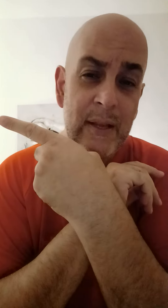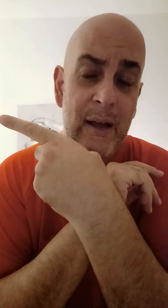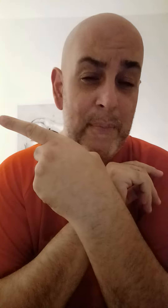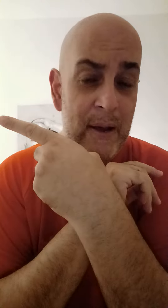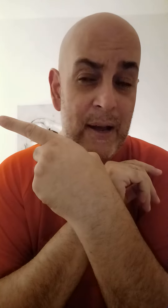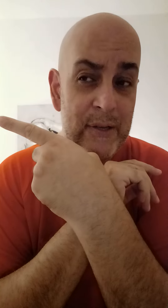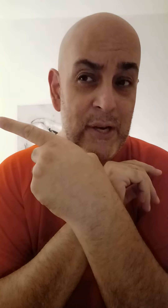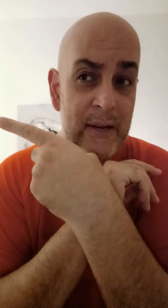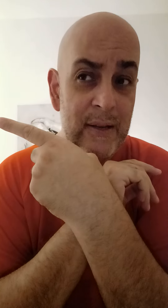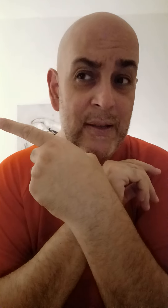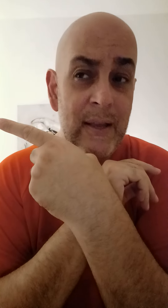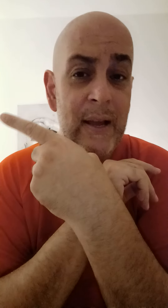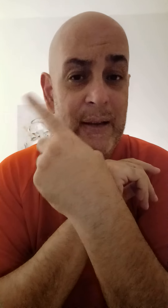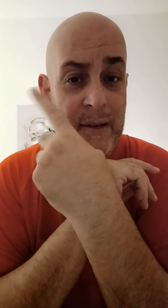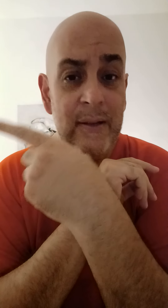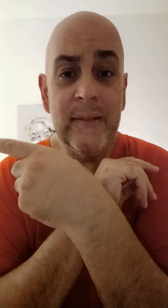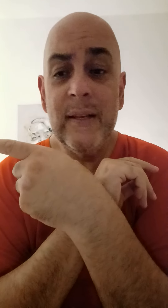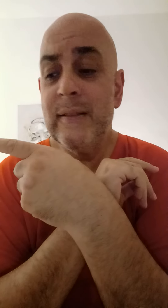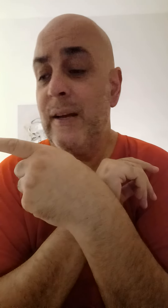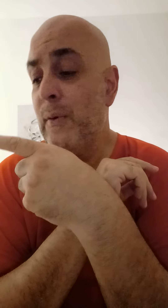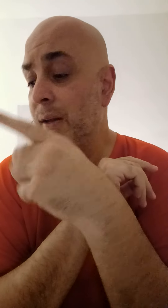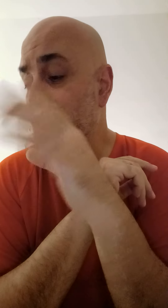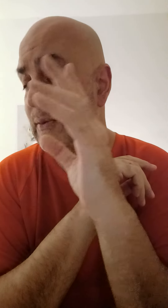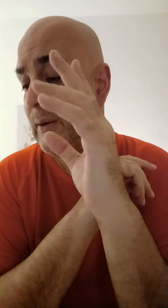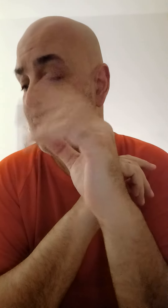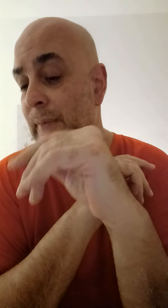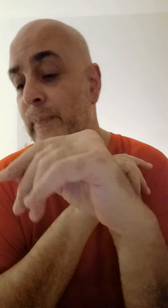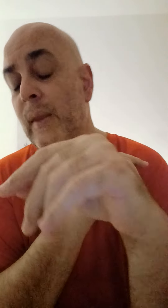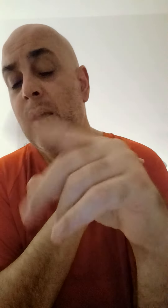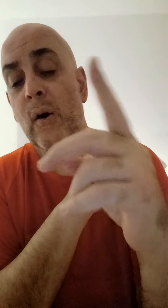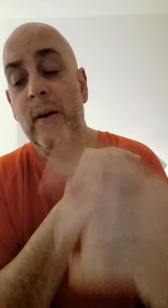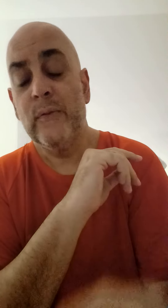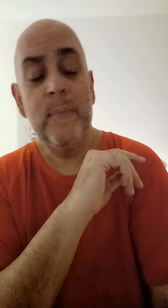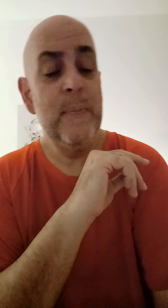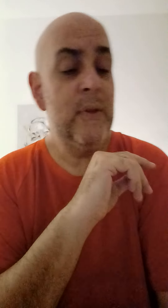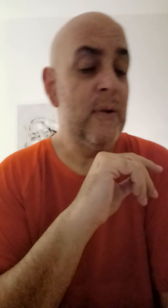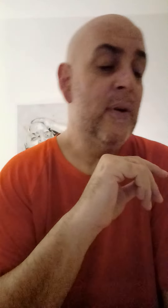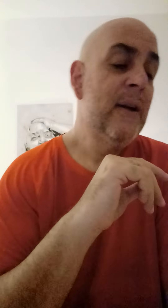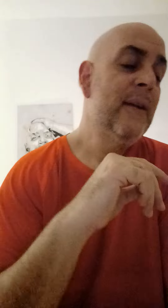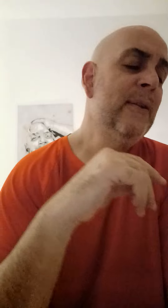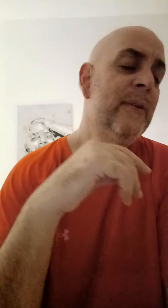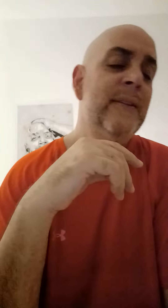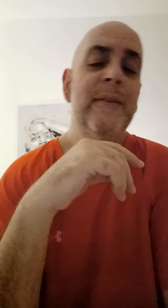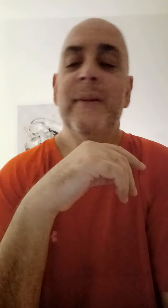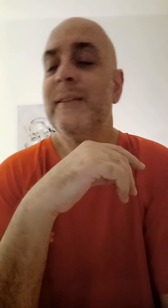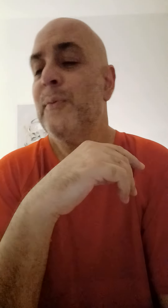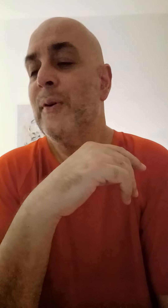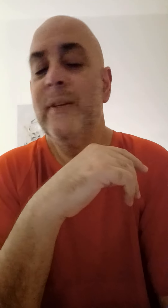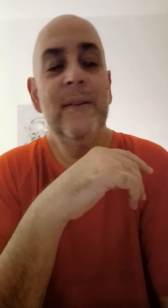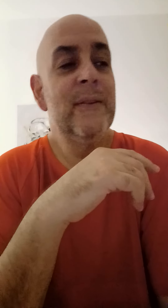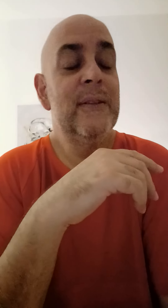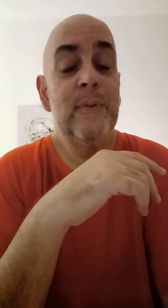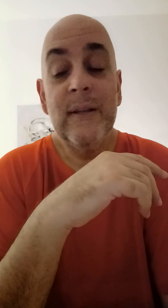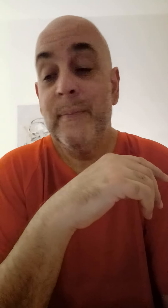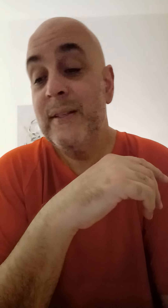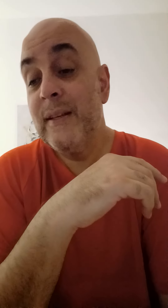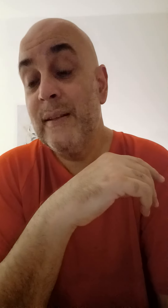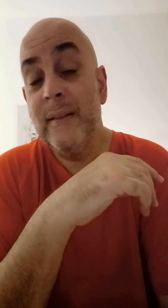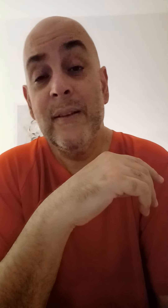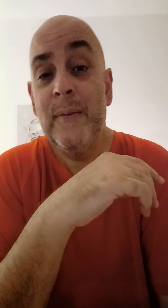China and they're going to take Taiwan. That's what I'm saying. Oh, so people that go, what are you talking about this world? You don't know this world. Let me tell you something. I'll tell you